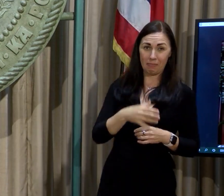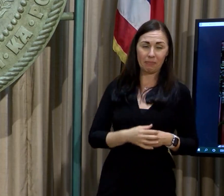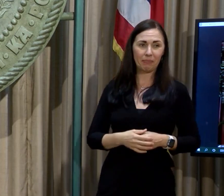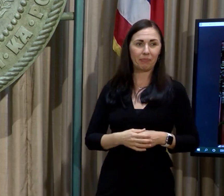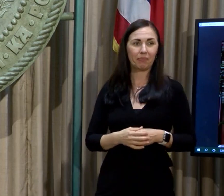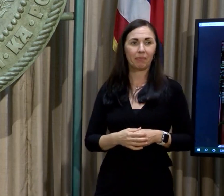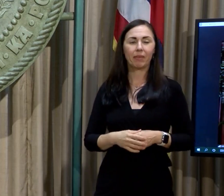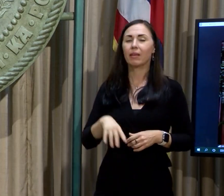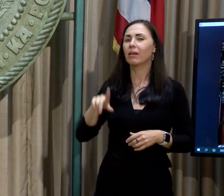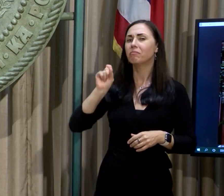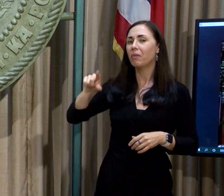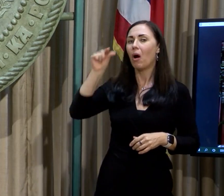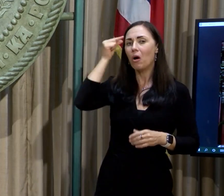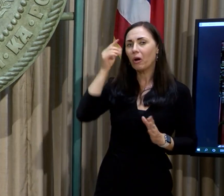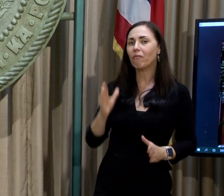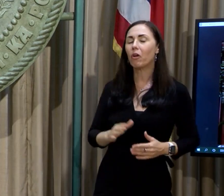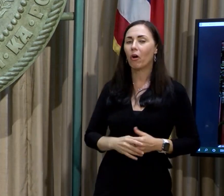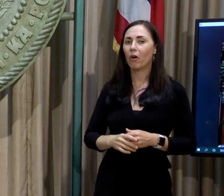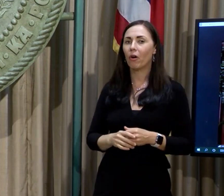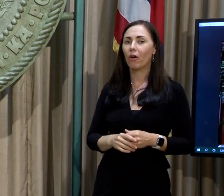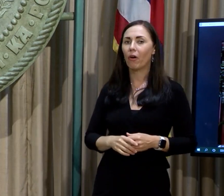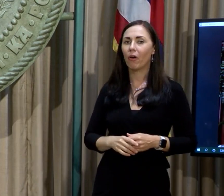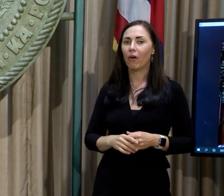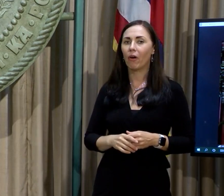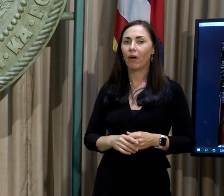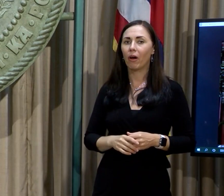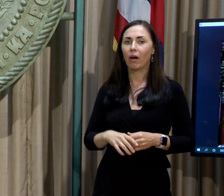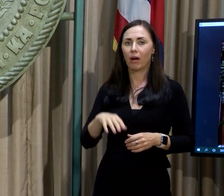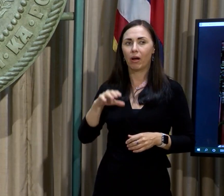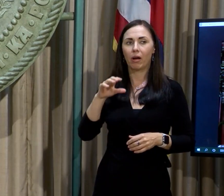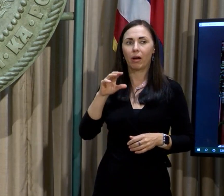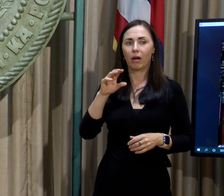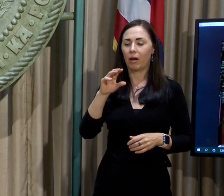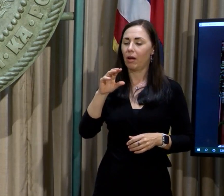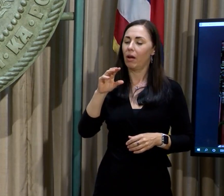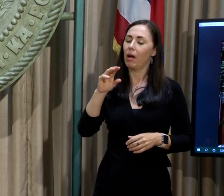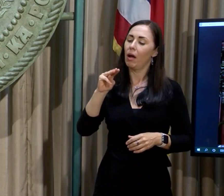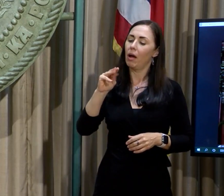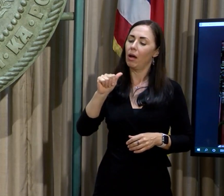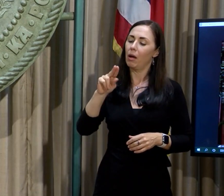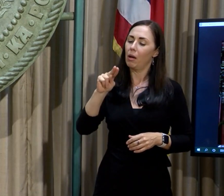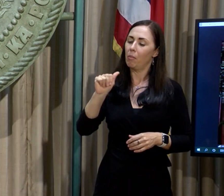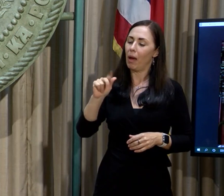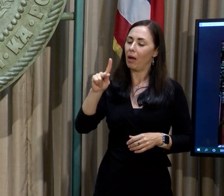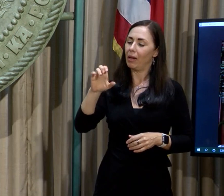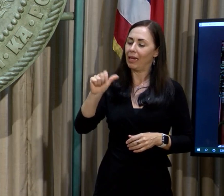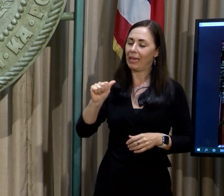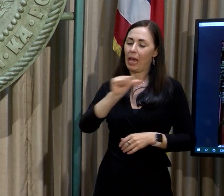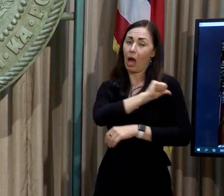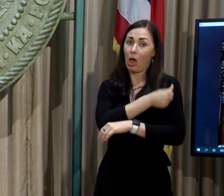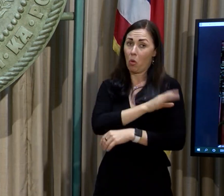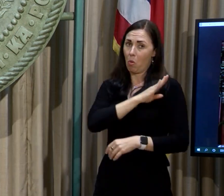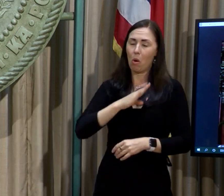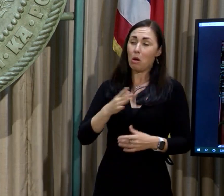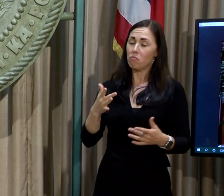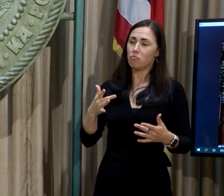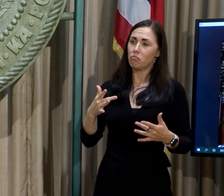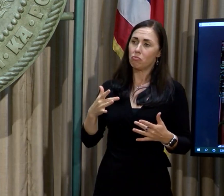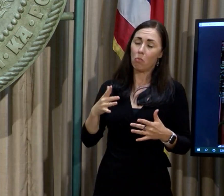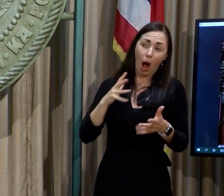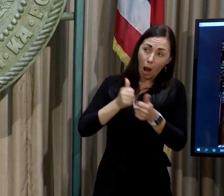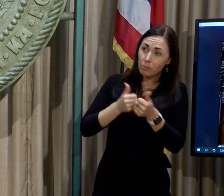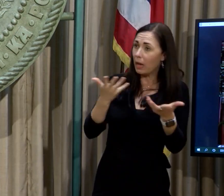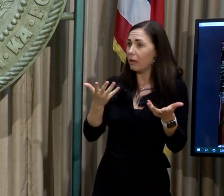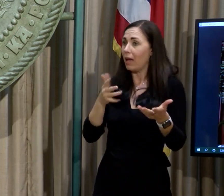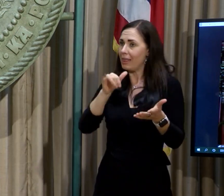This is for the governor. For the new Monica Authority Board, what's the update on that since the deadline